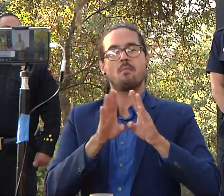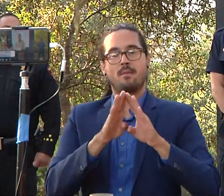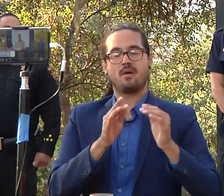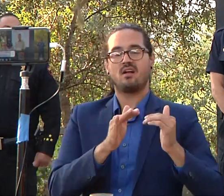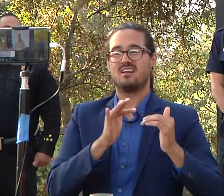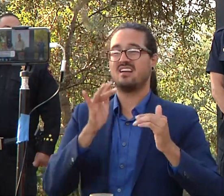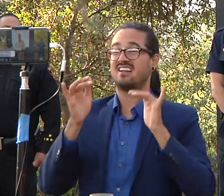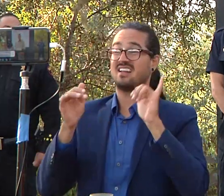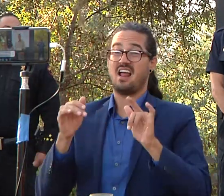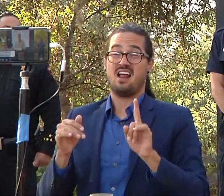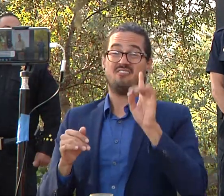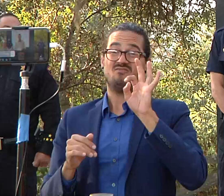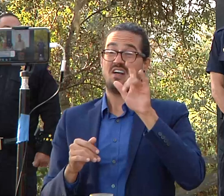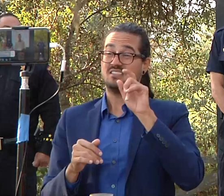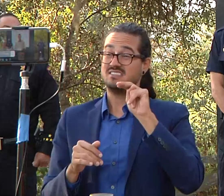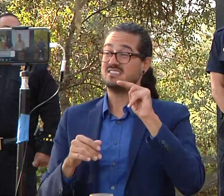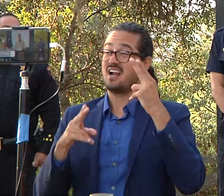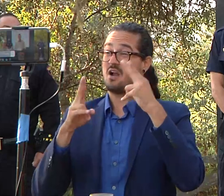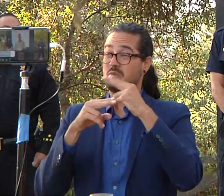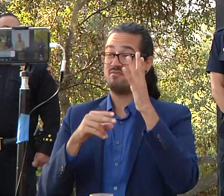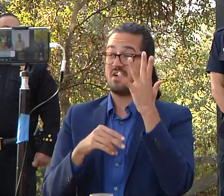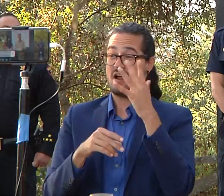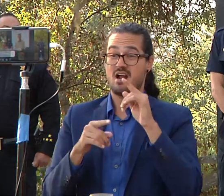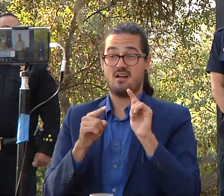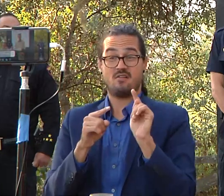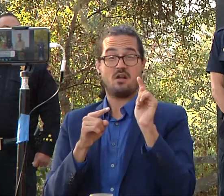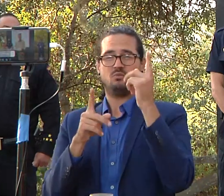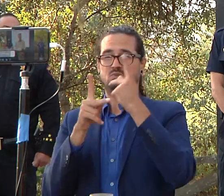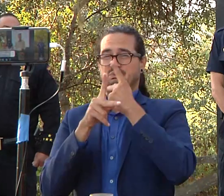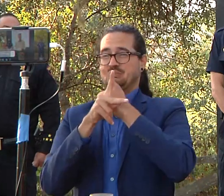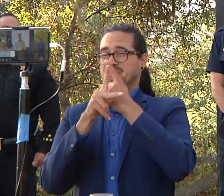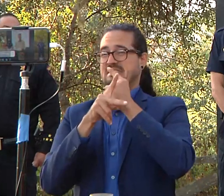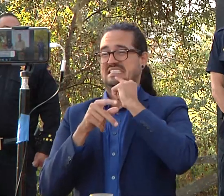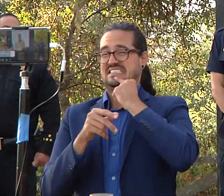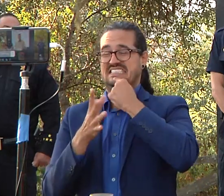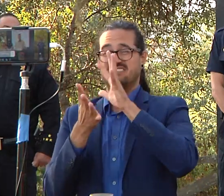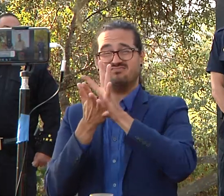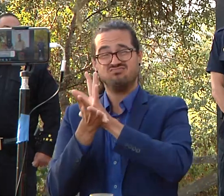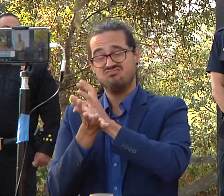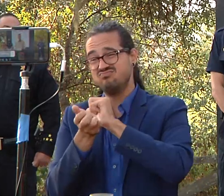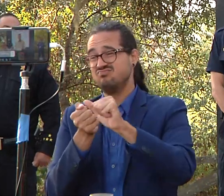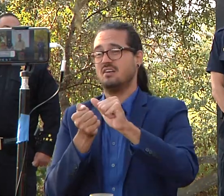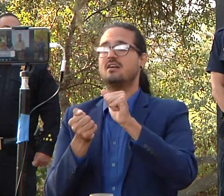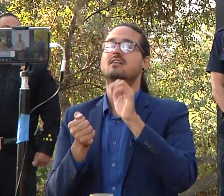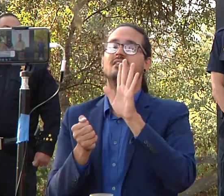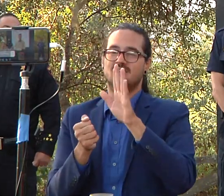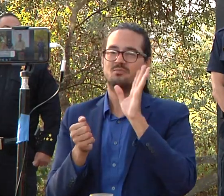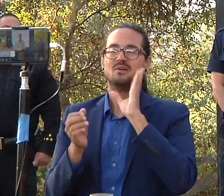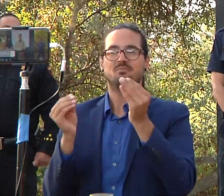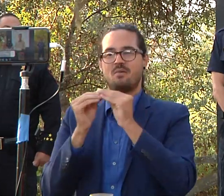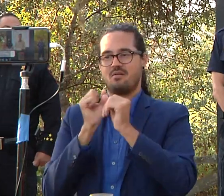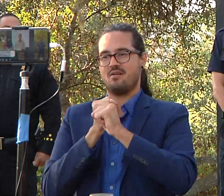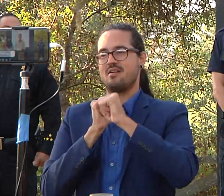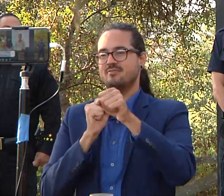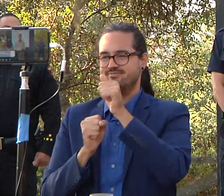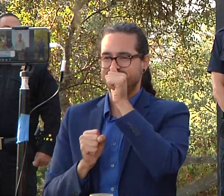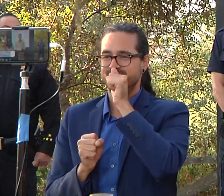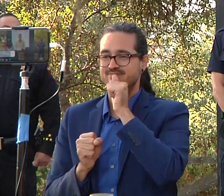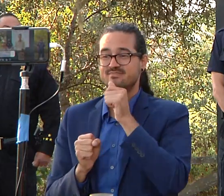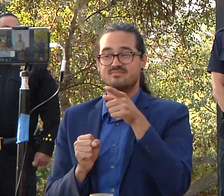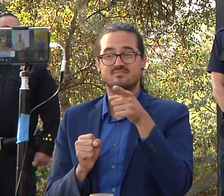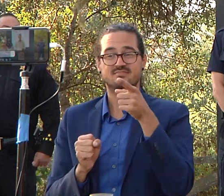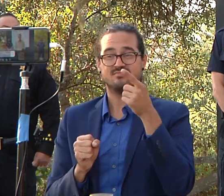mentioned you know having continued patience for the community of boulder creek and i heard about today some water issues in the town of davenport and so these are